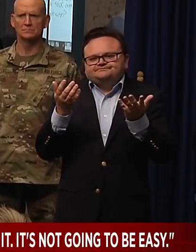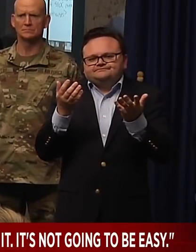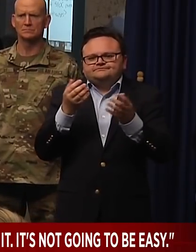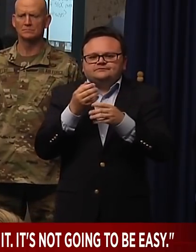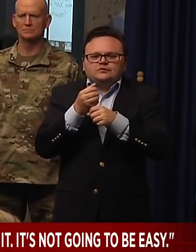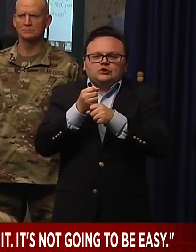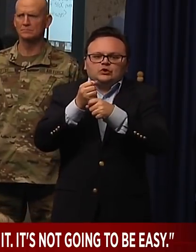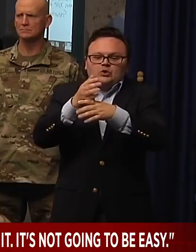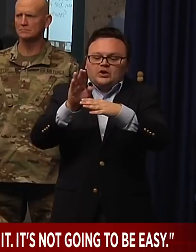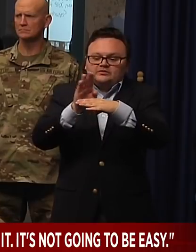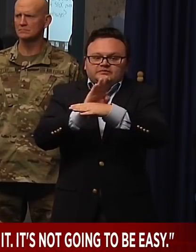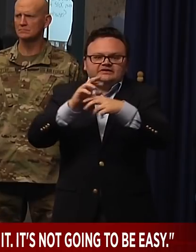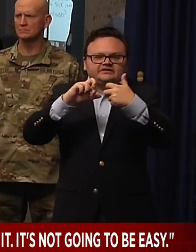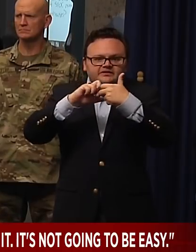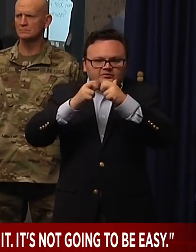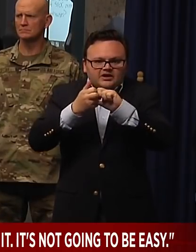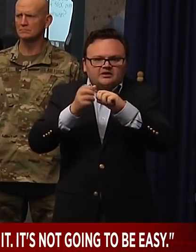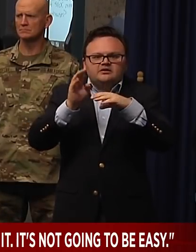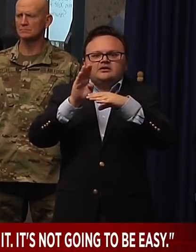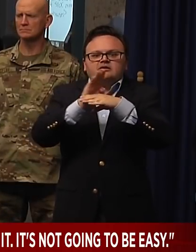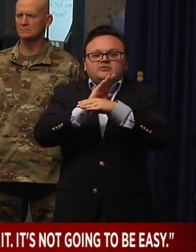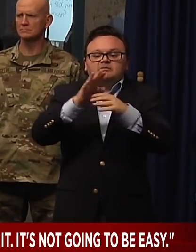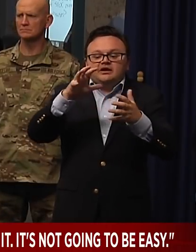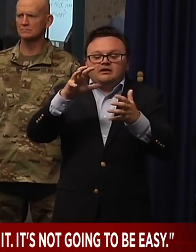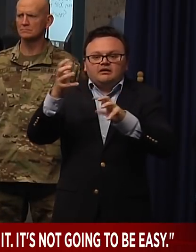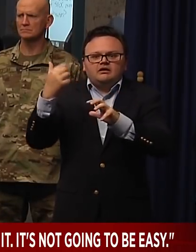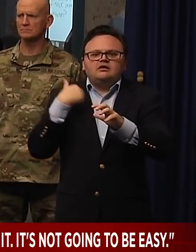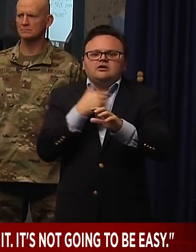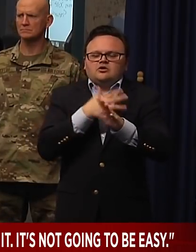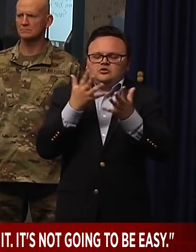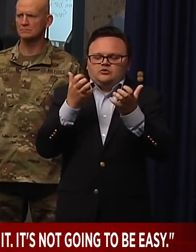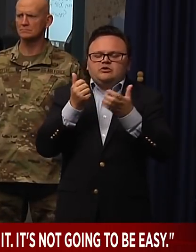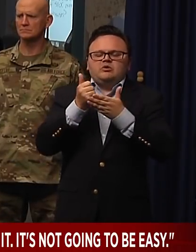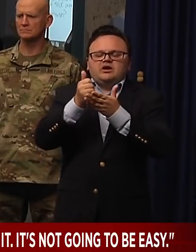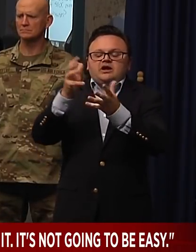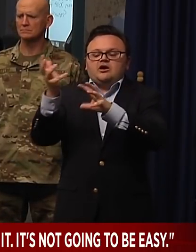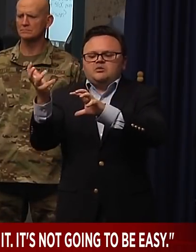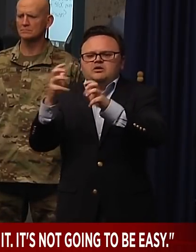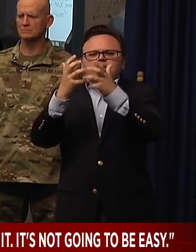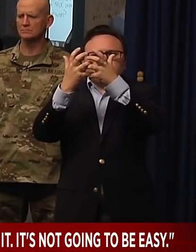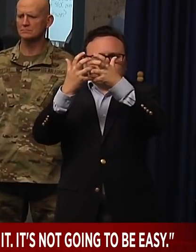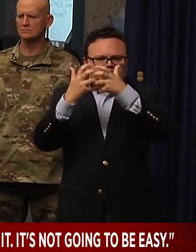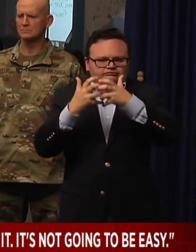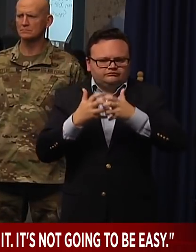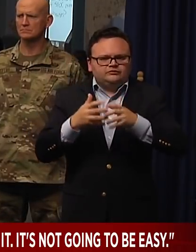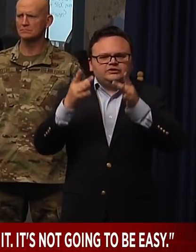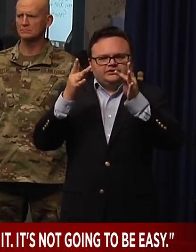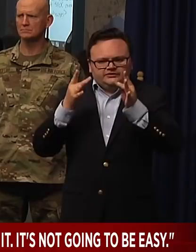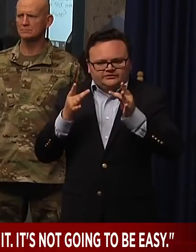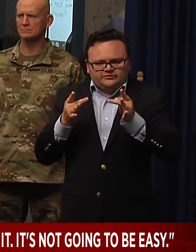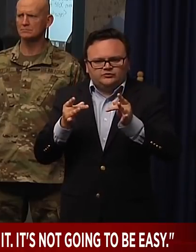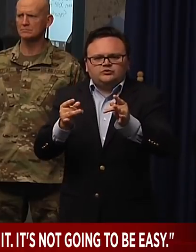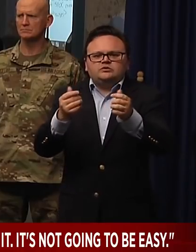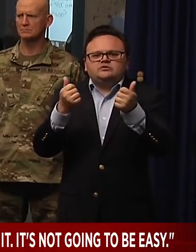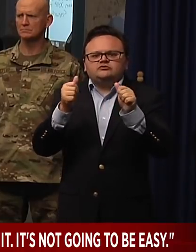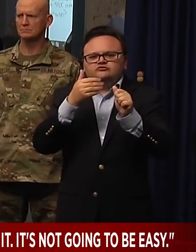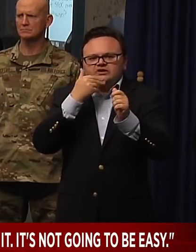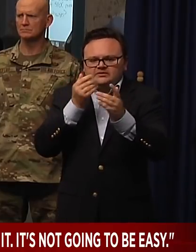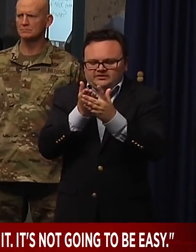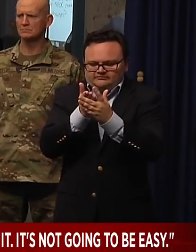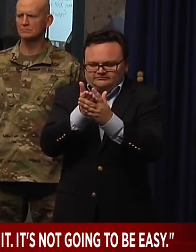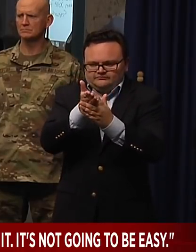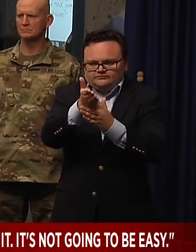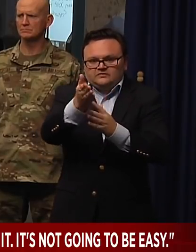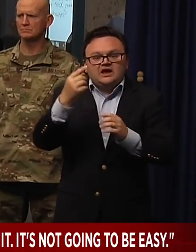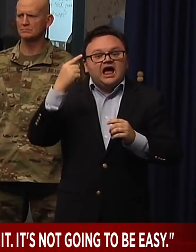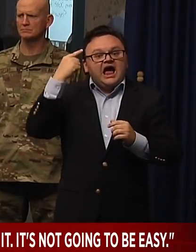I think we have to look at everything we can to make it as smooth as possible to get on the other side of this. I think we can come